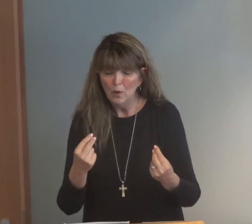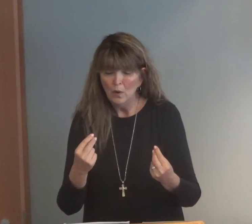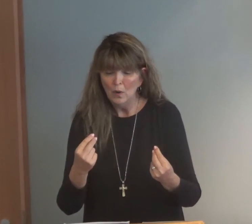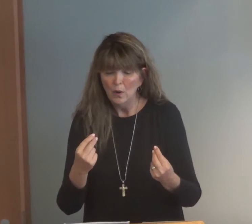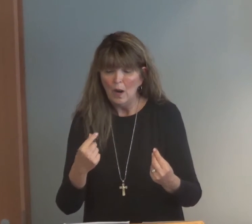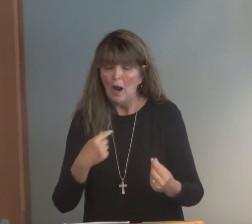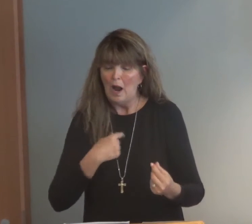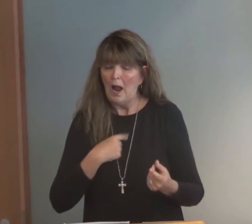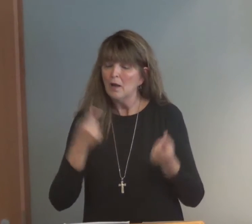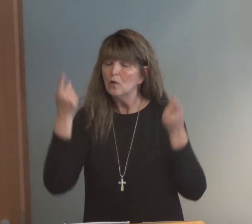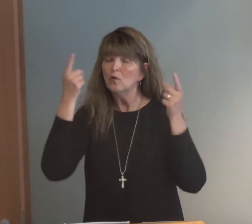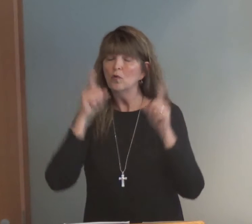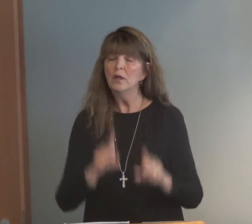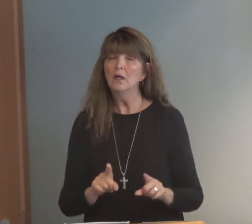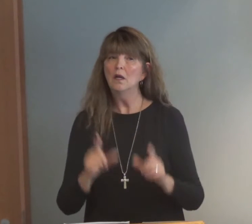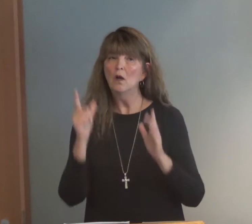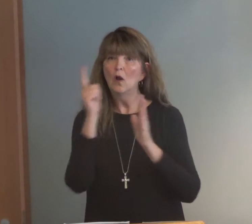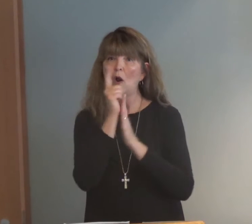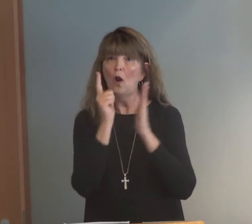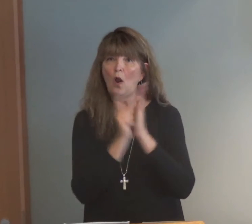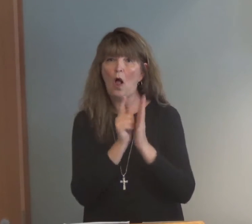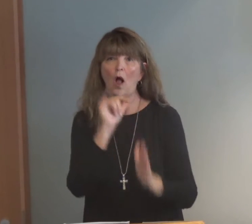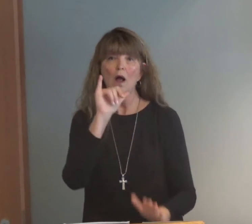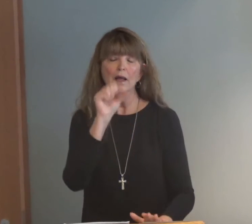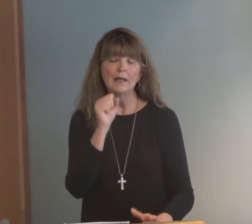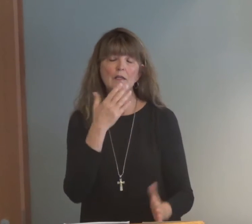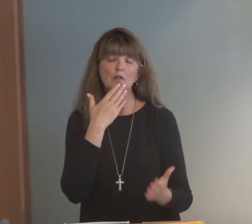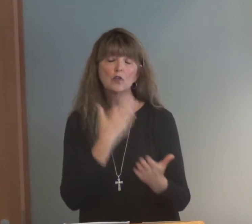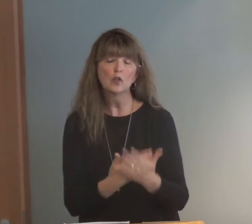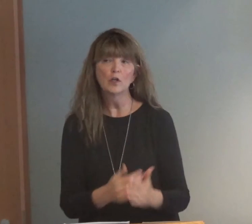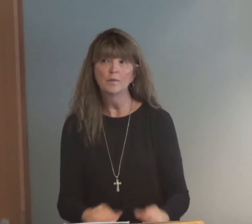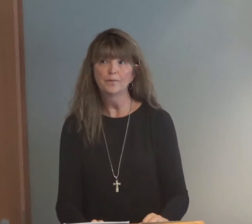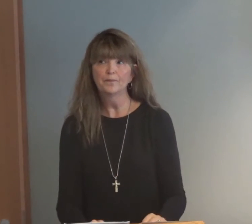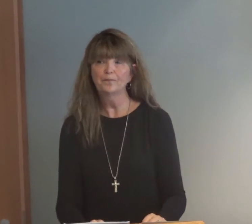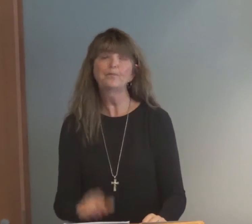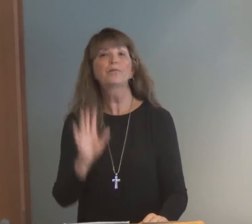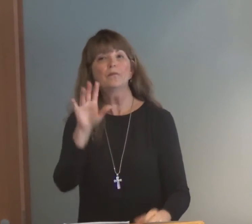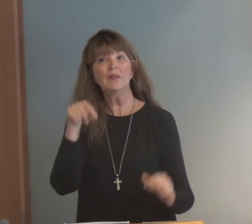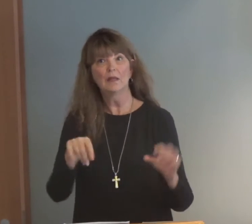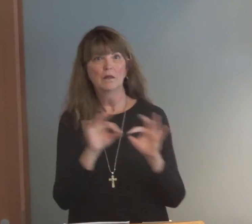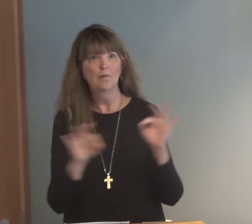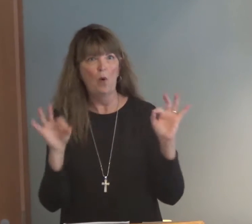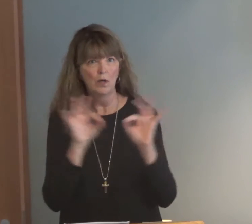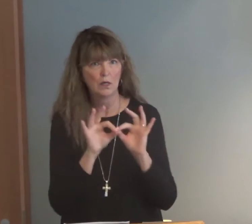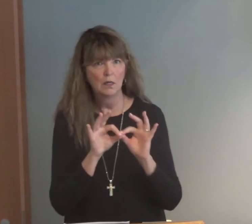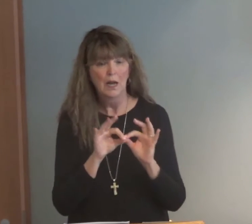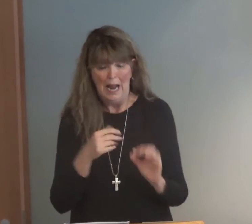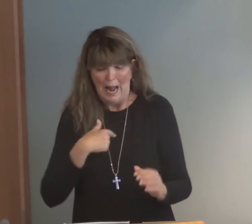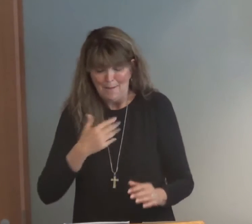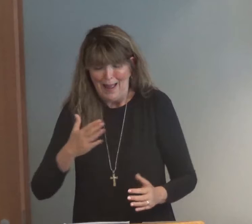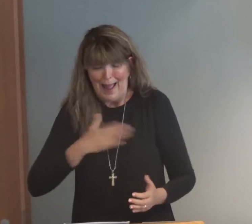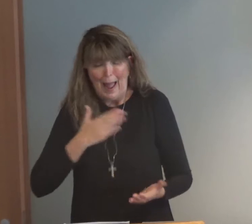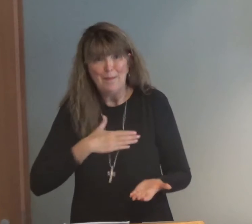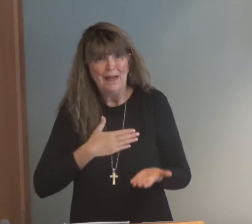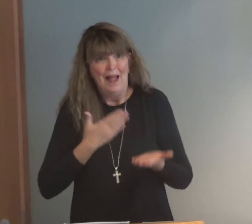I agree that the law is good. This is kind of important.